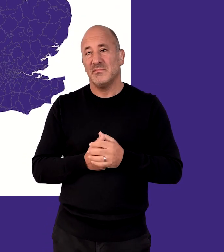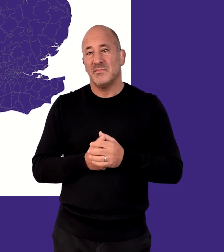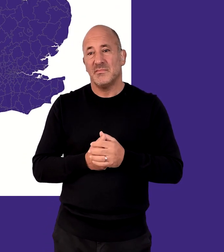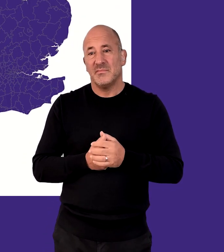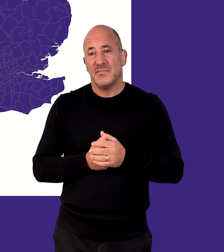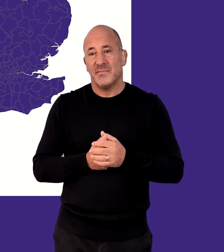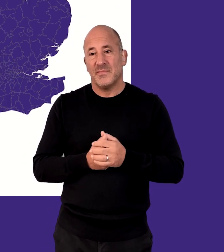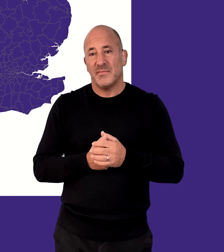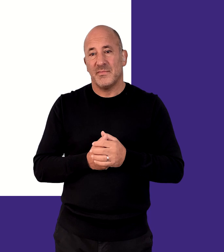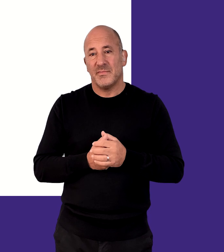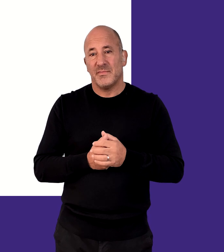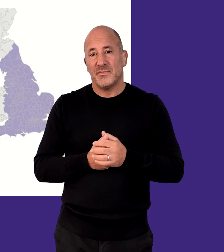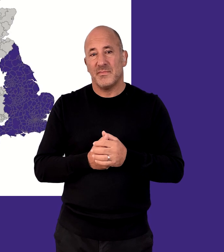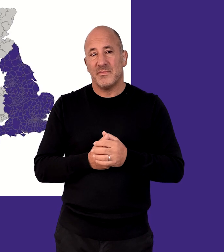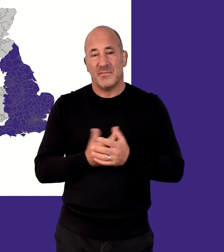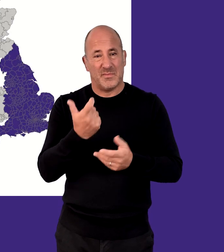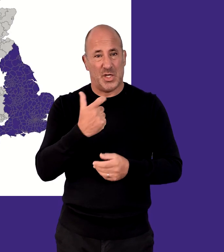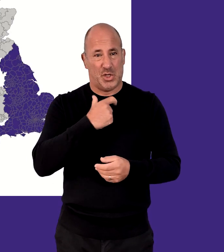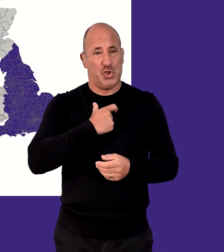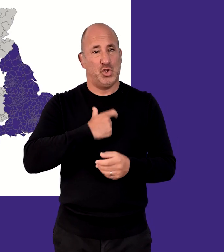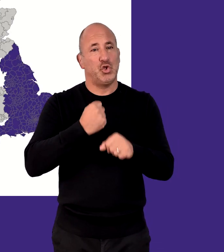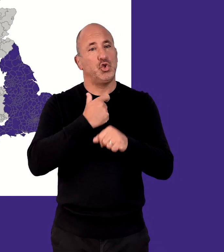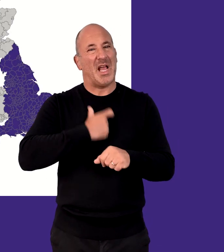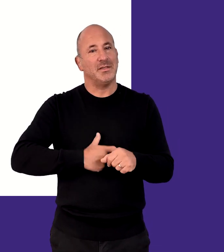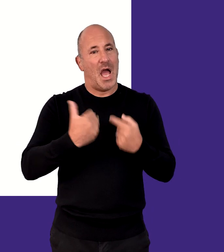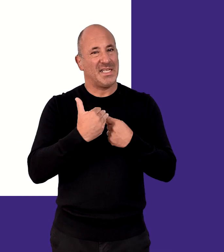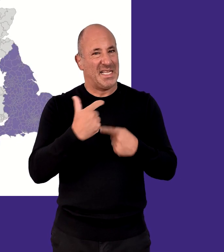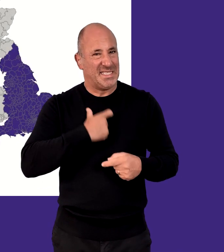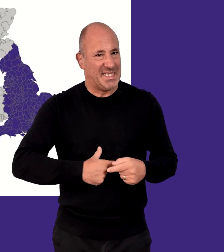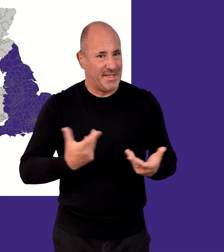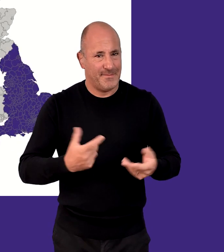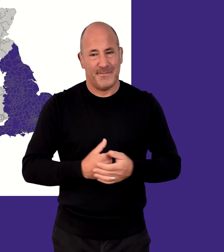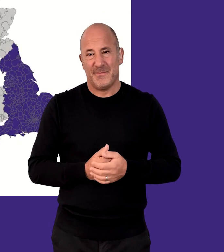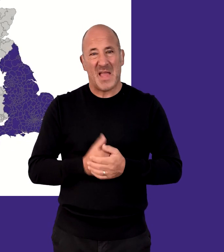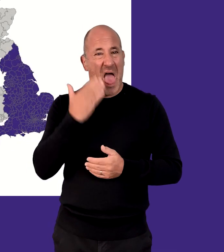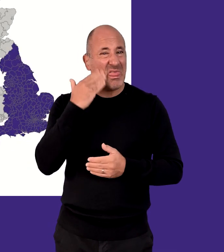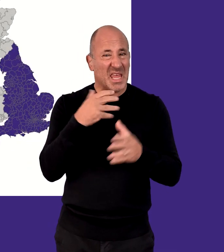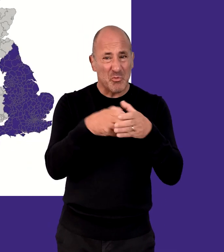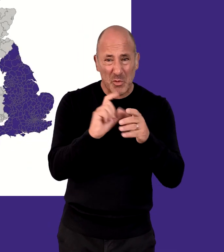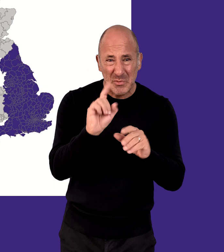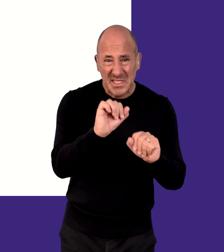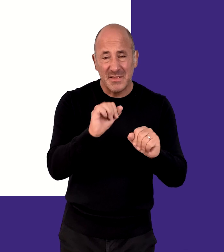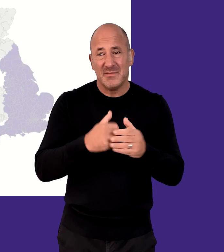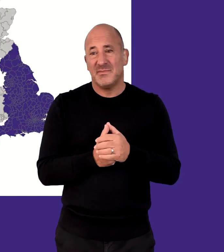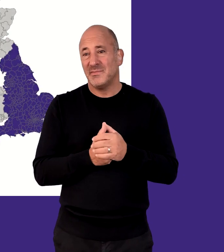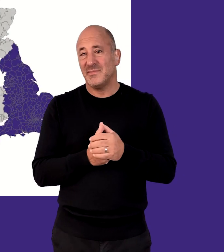Sex, Gender Identity, Ethnic Group,